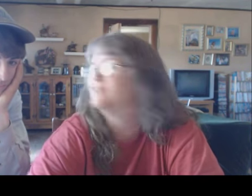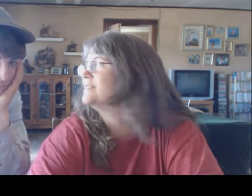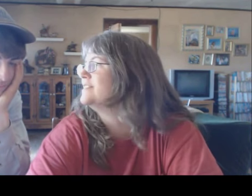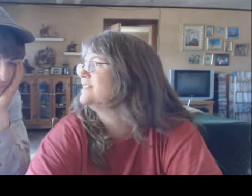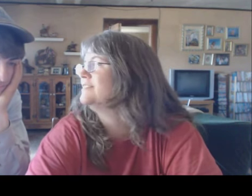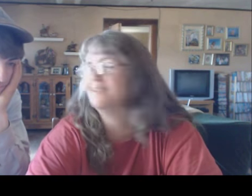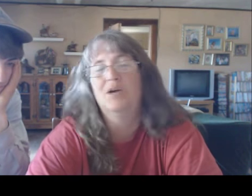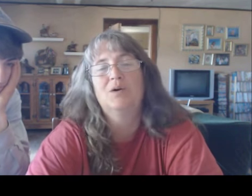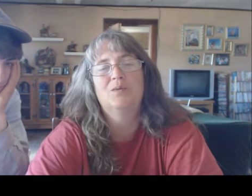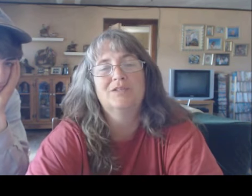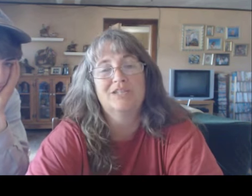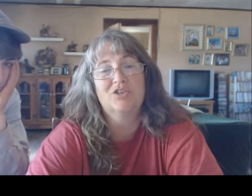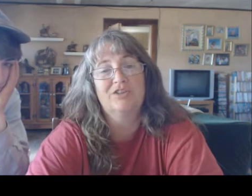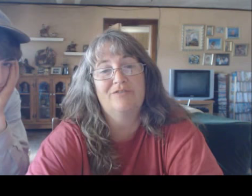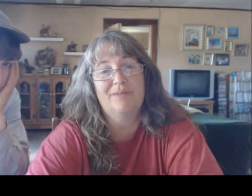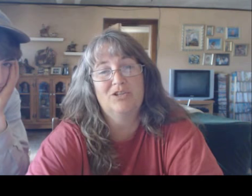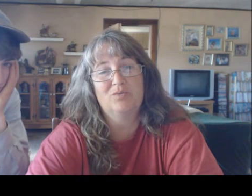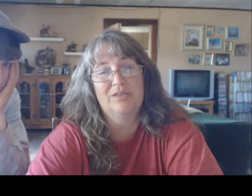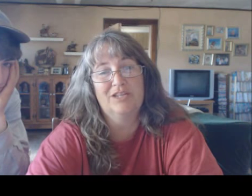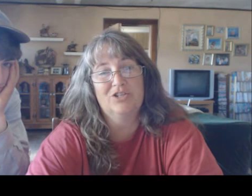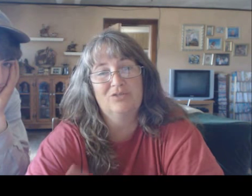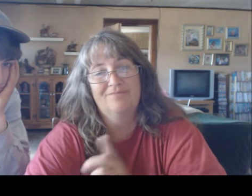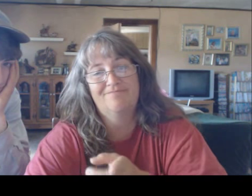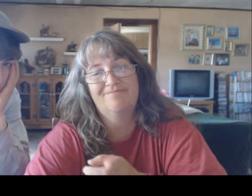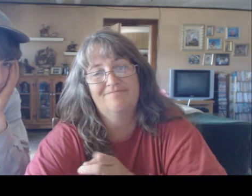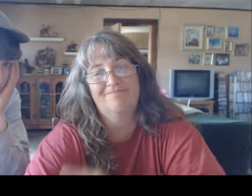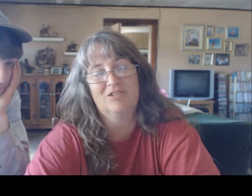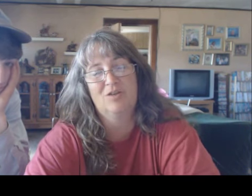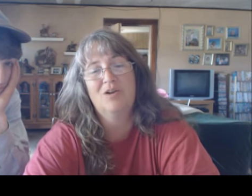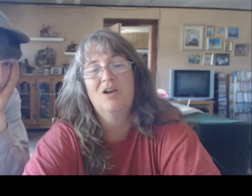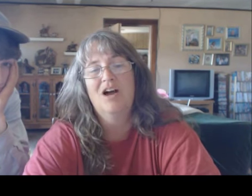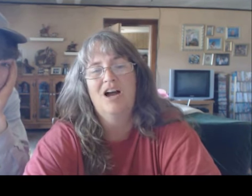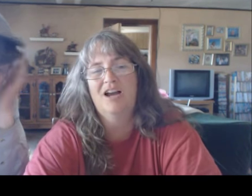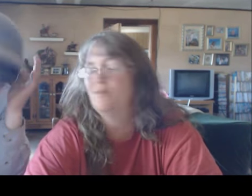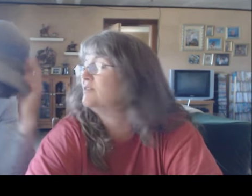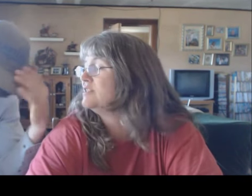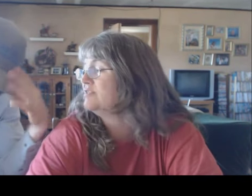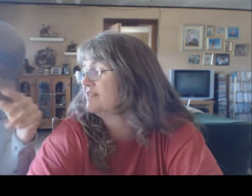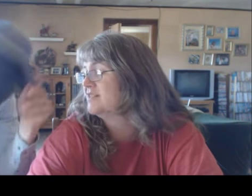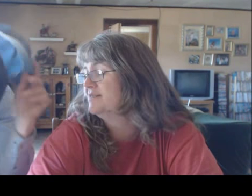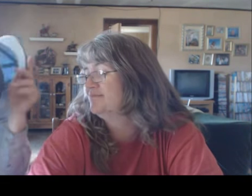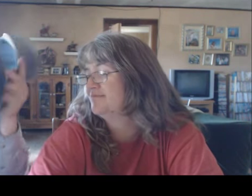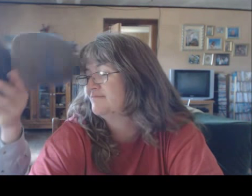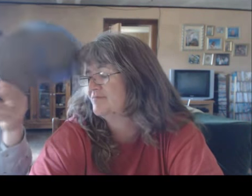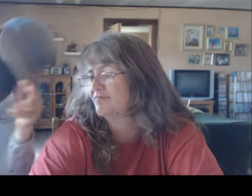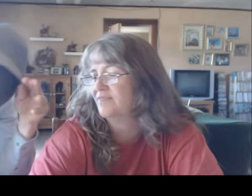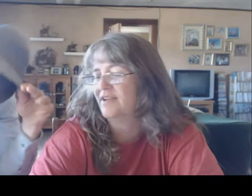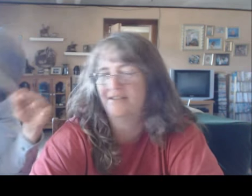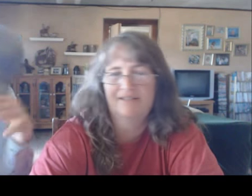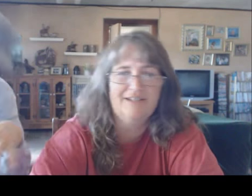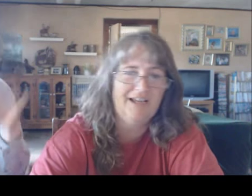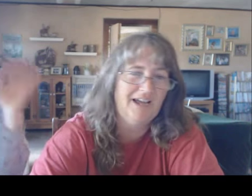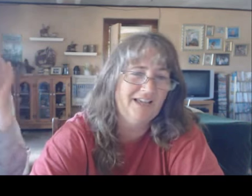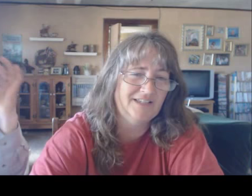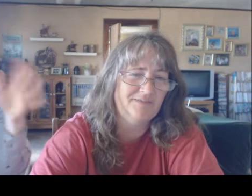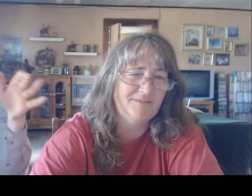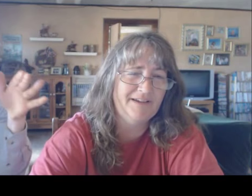them to see we'll send you all the information with it too so all right we'll see you next time right peace out